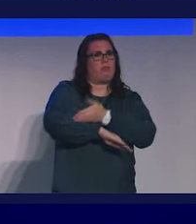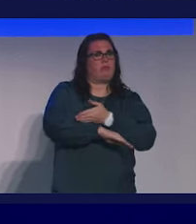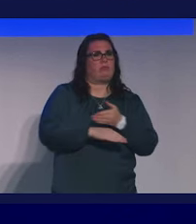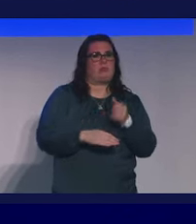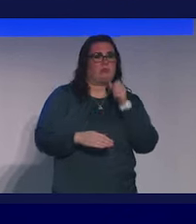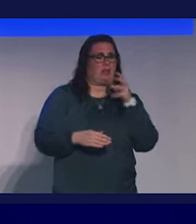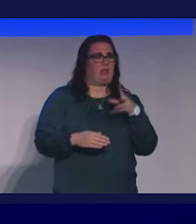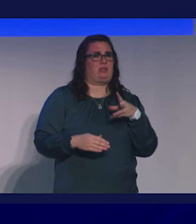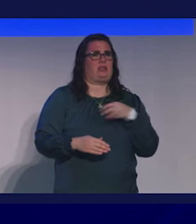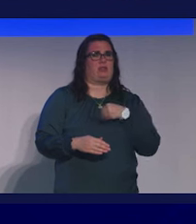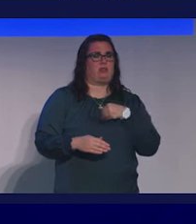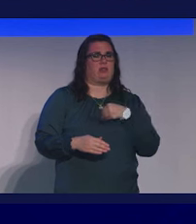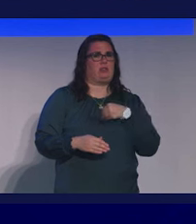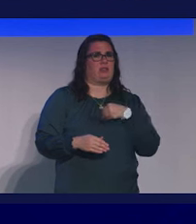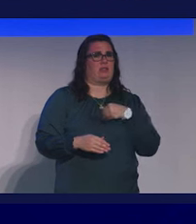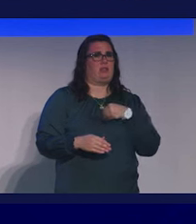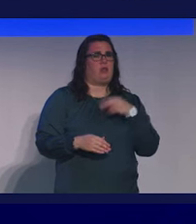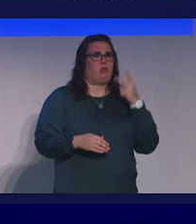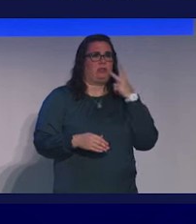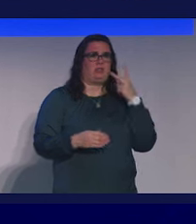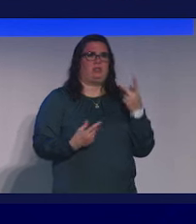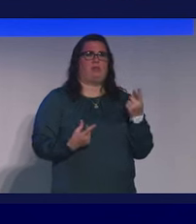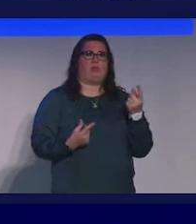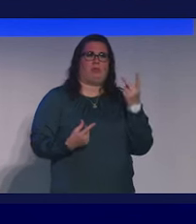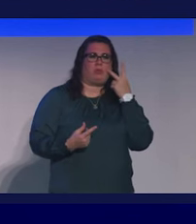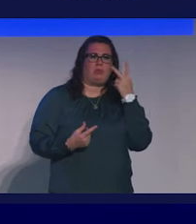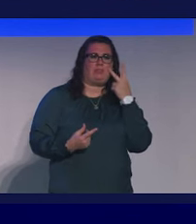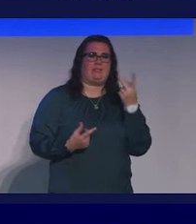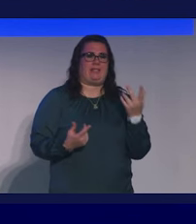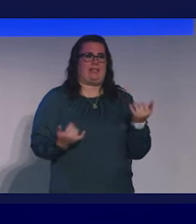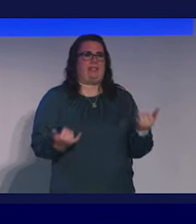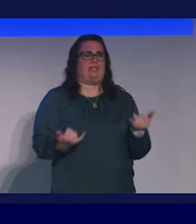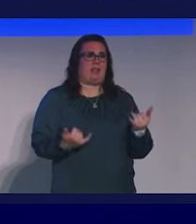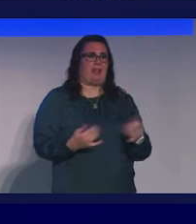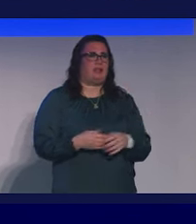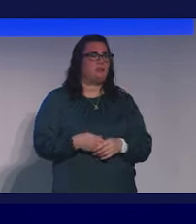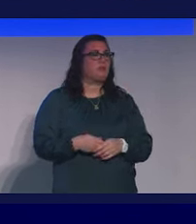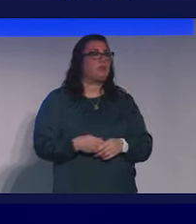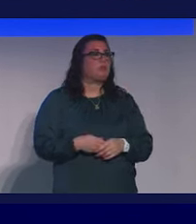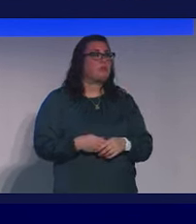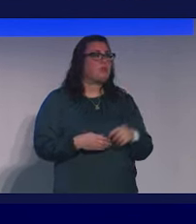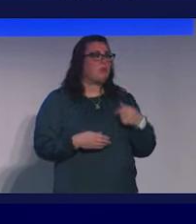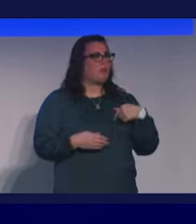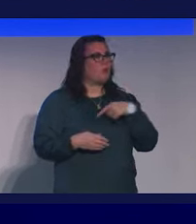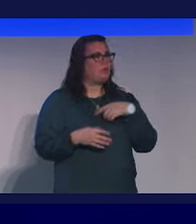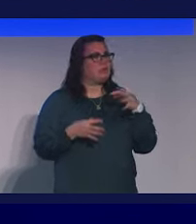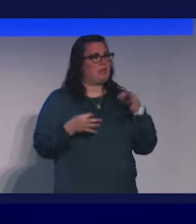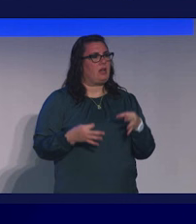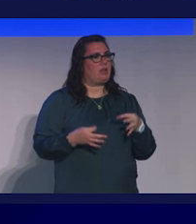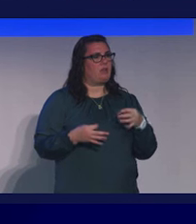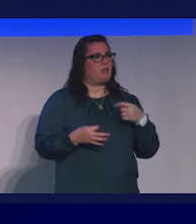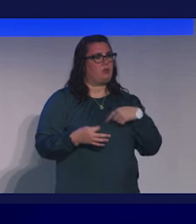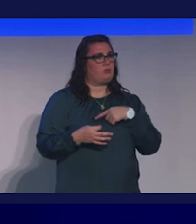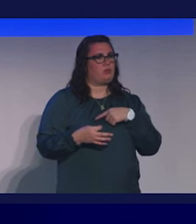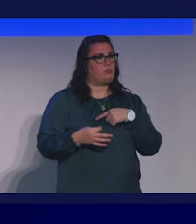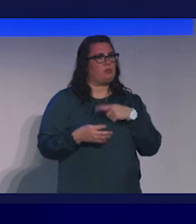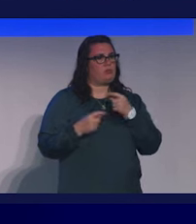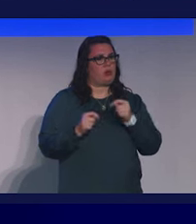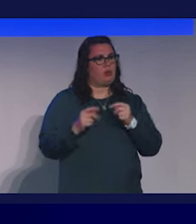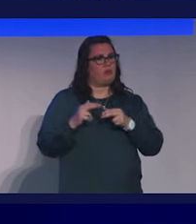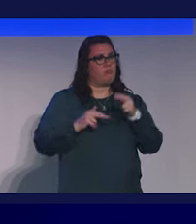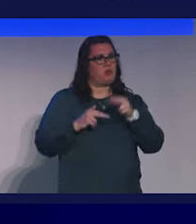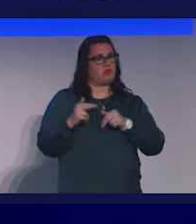is unacceptable that we see what we see in our system today. And so we decided that we would seek to build